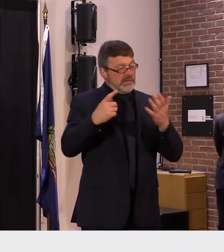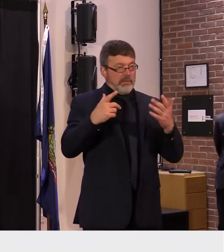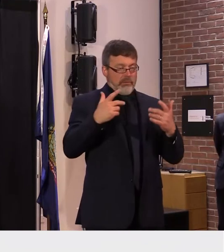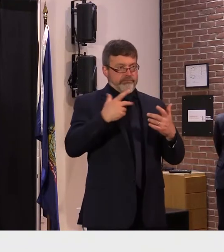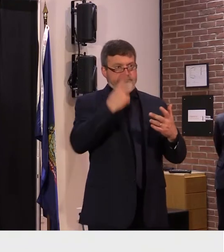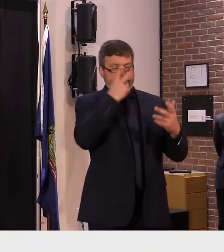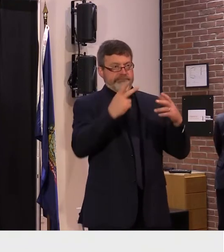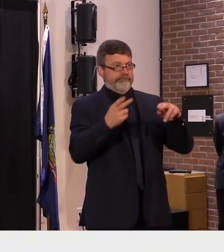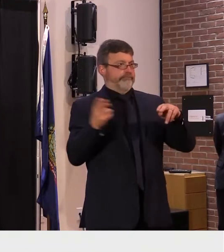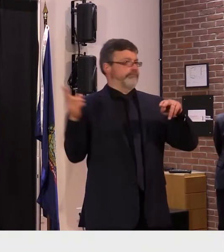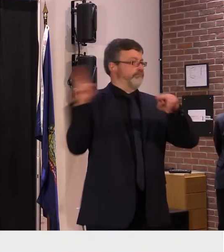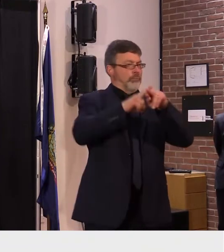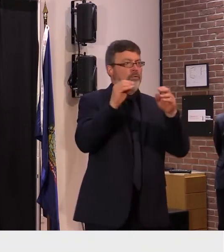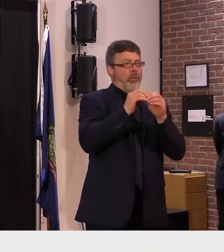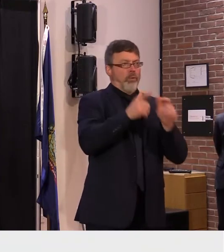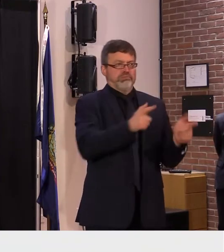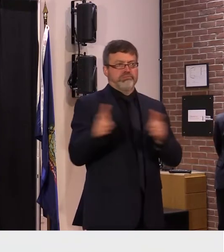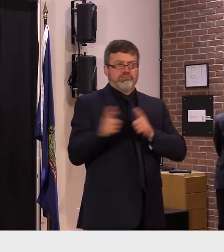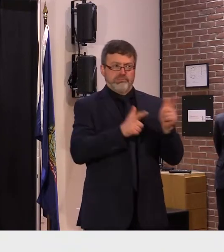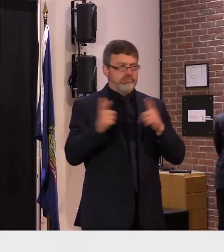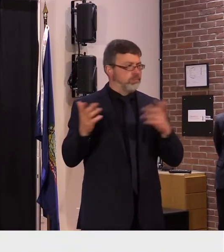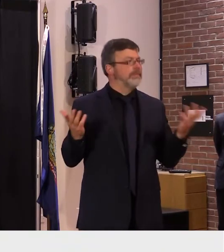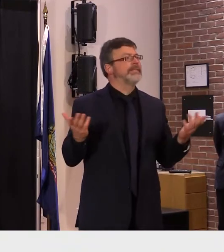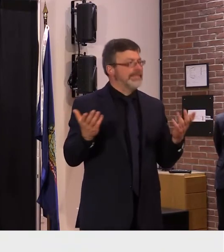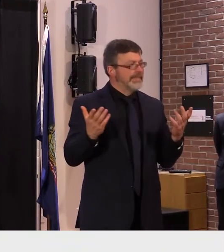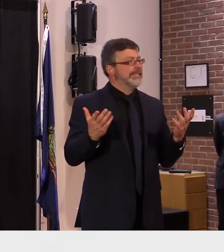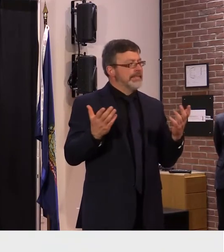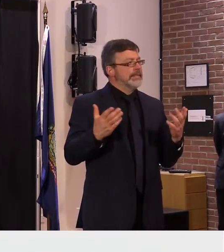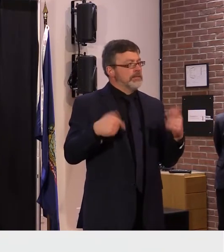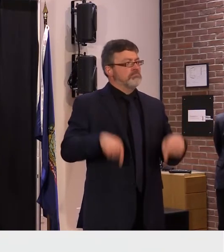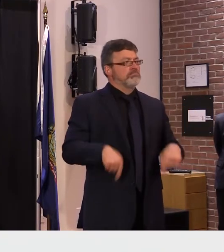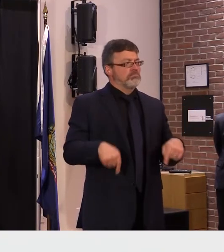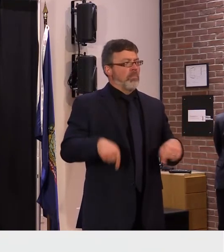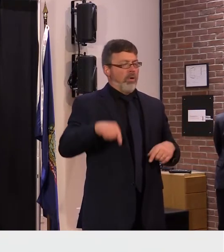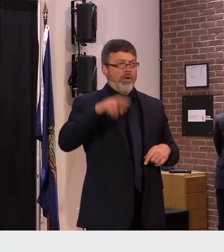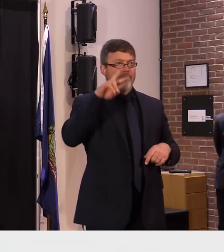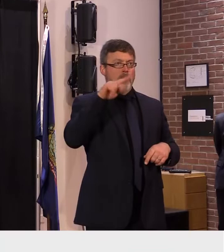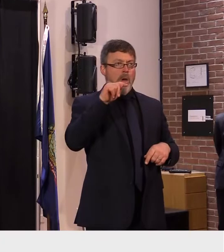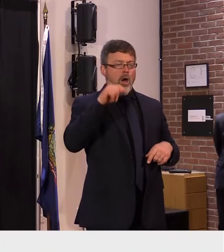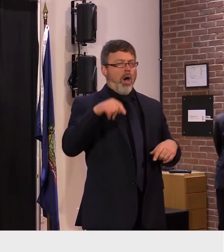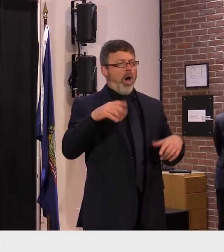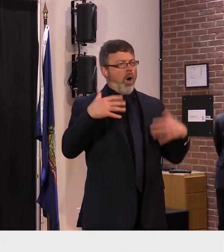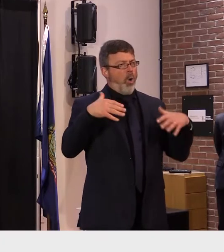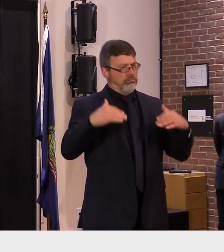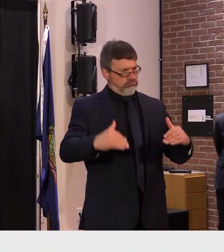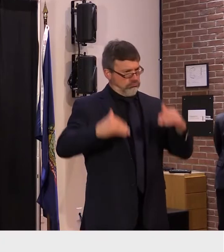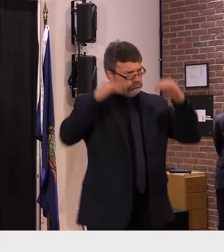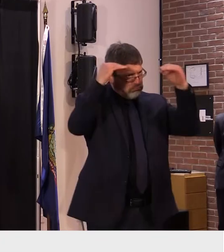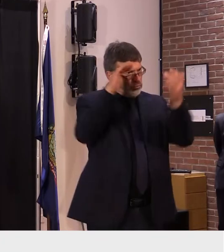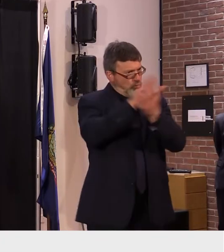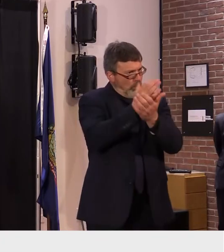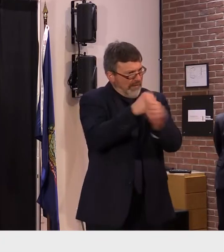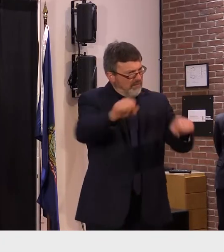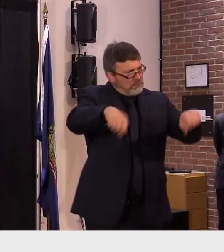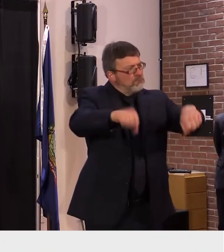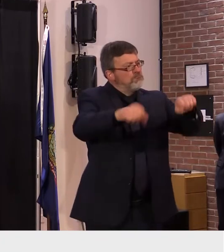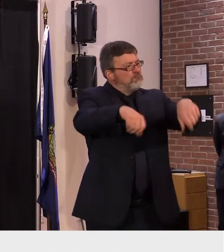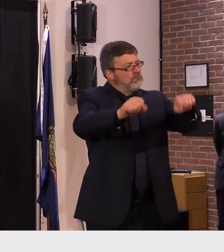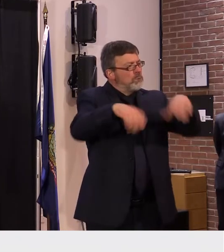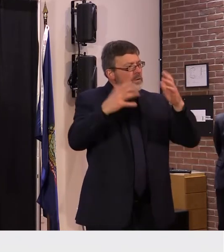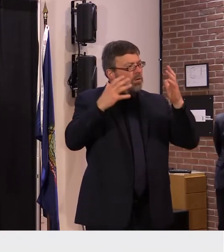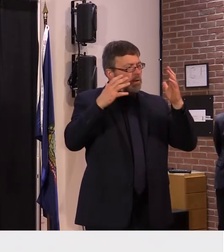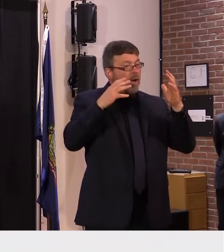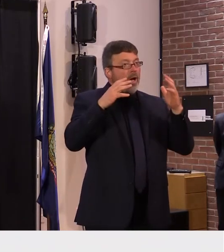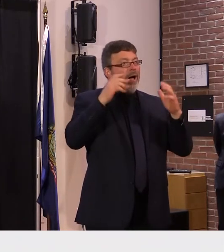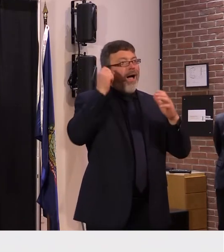does have a very strong robust school safety program um but there's always we can always do more in the last year in